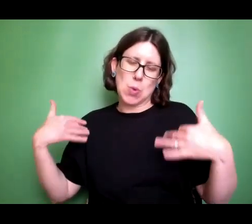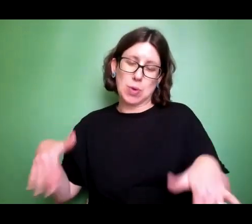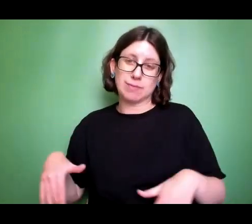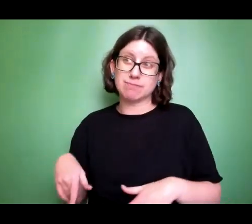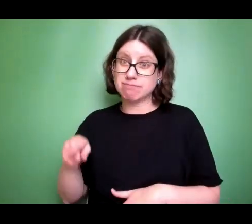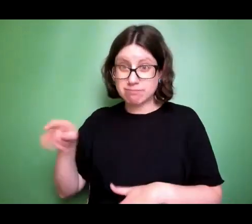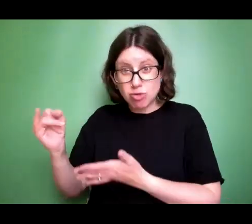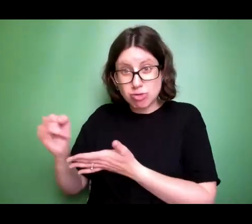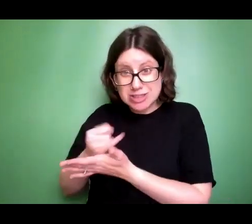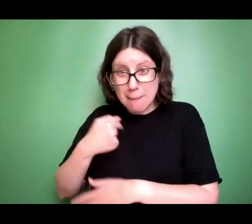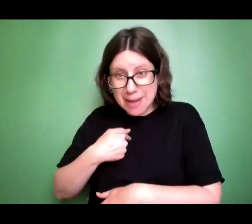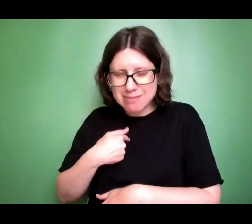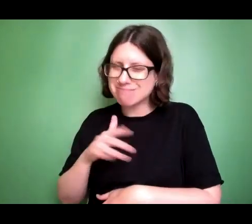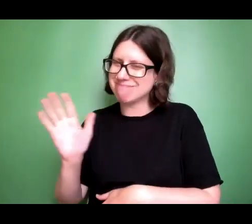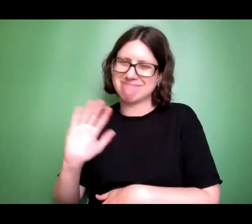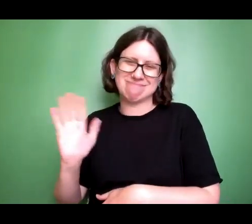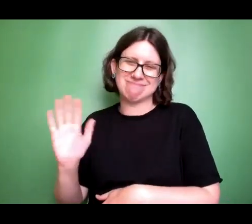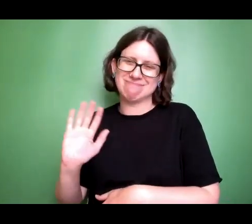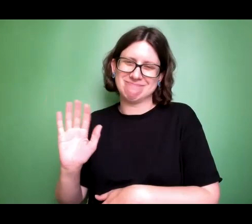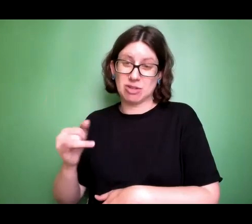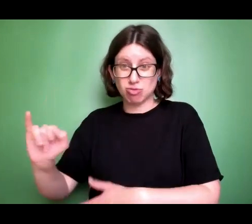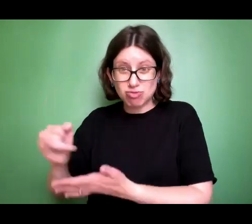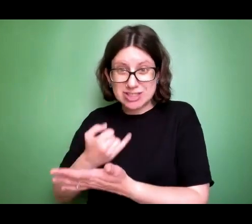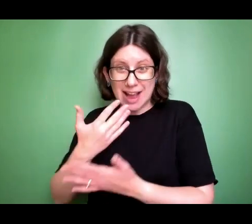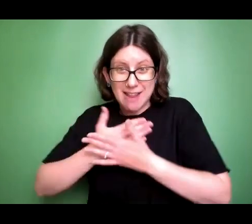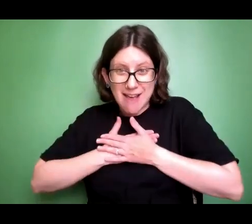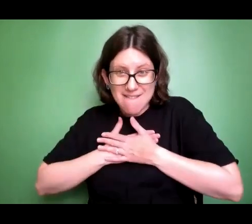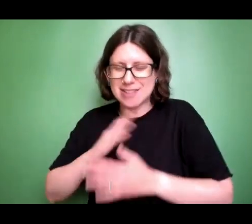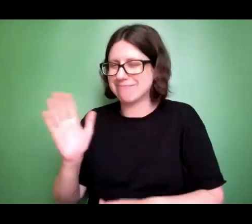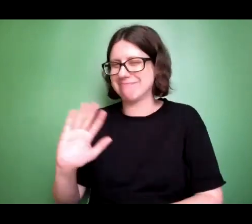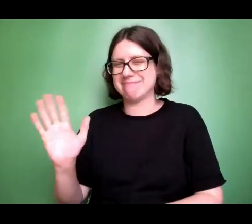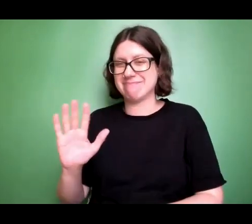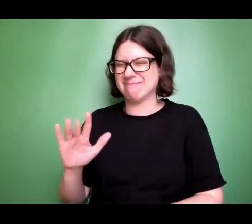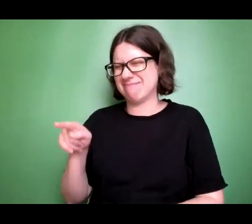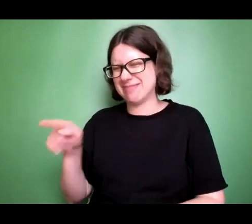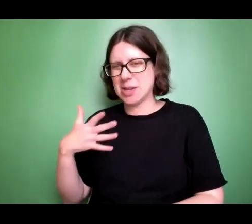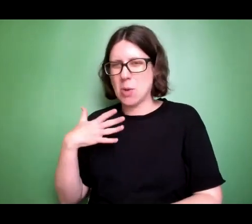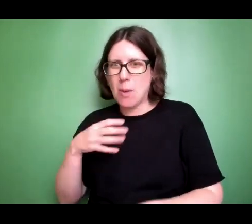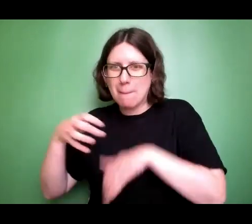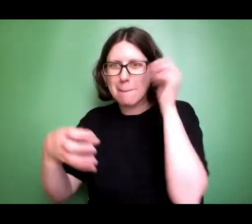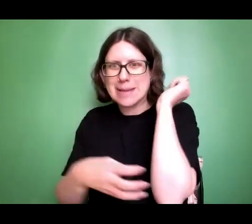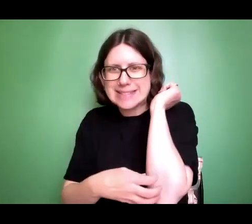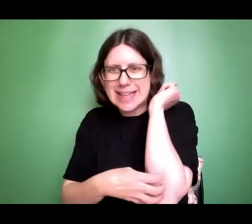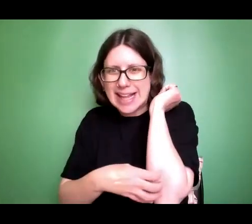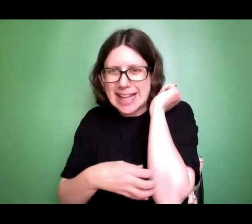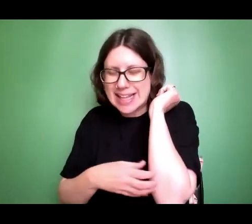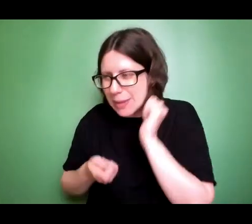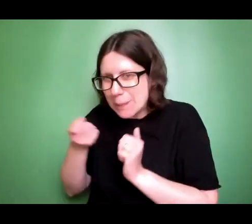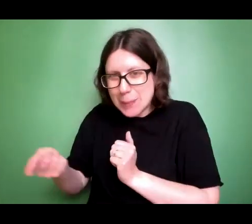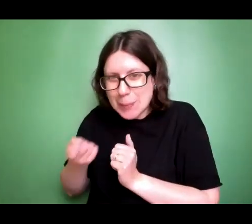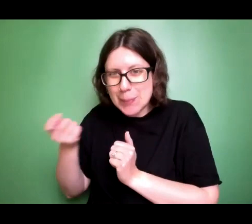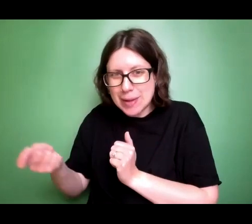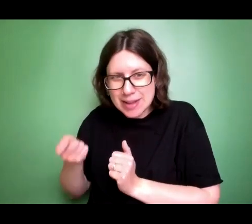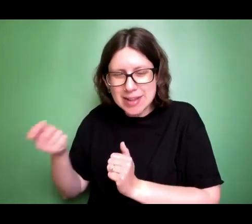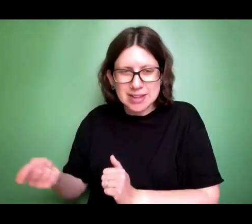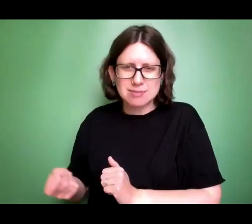She always gives me more, especially if I have treats. She was dying to be here today. But she sent her selfie